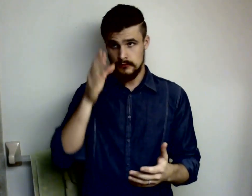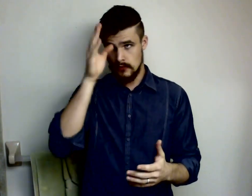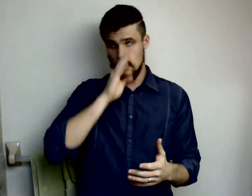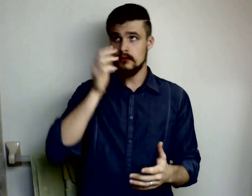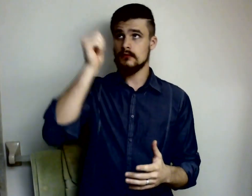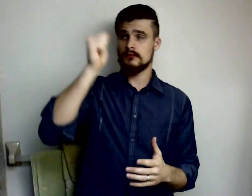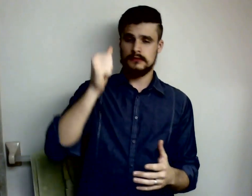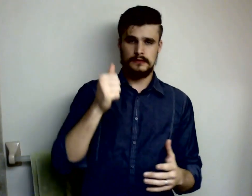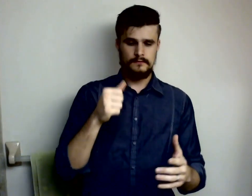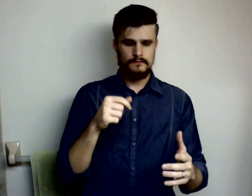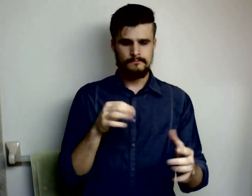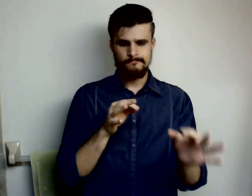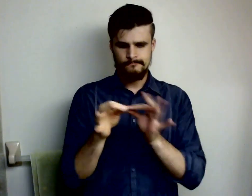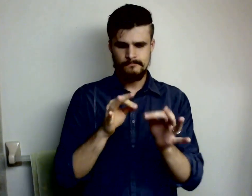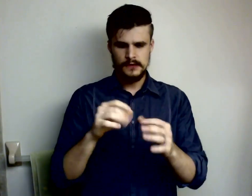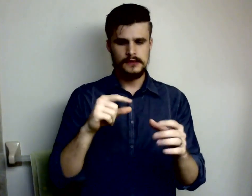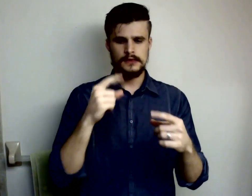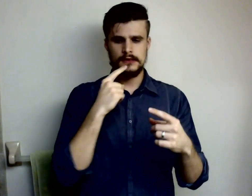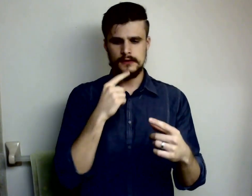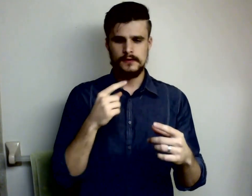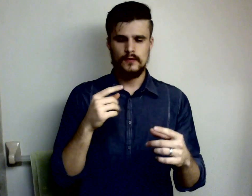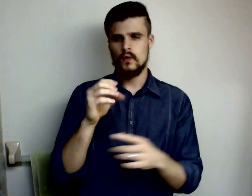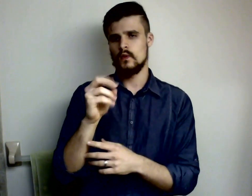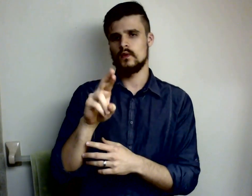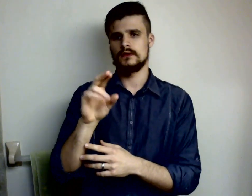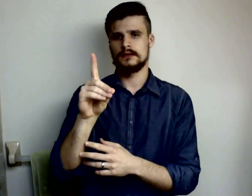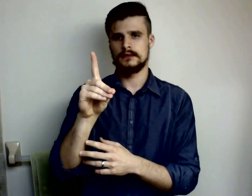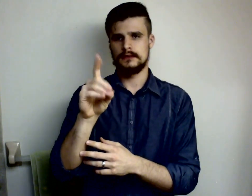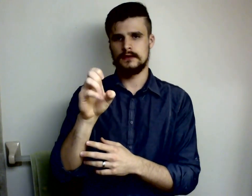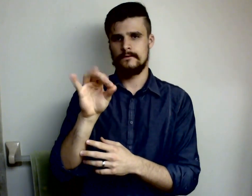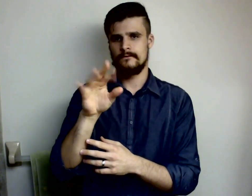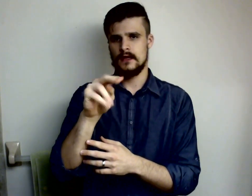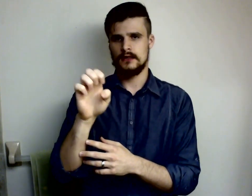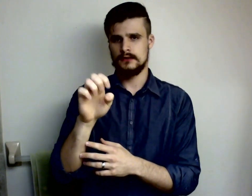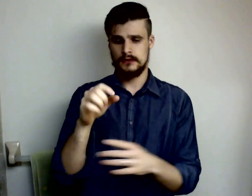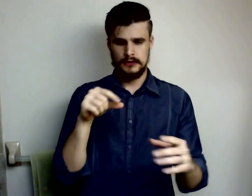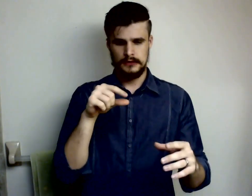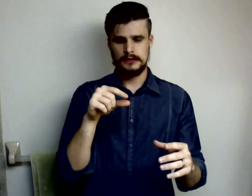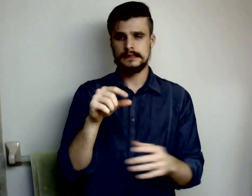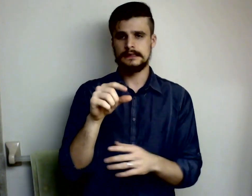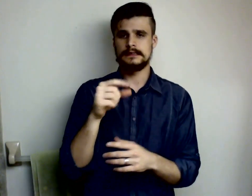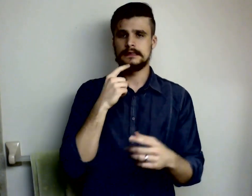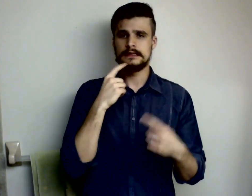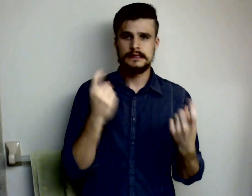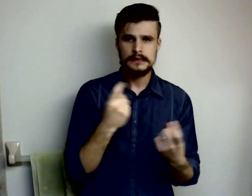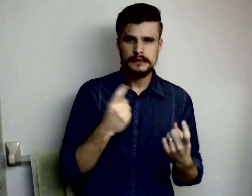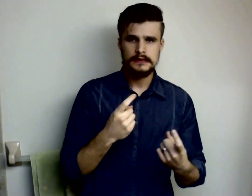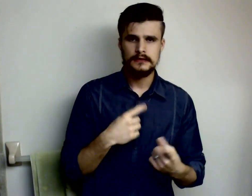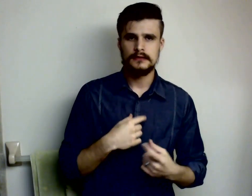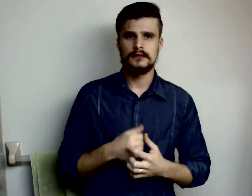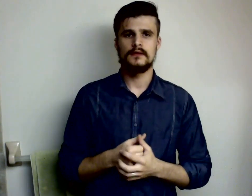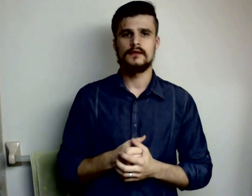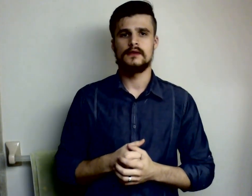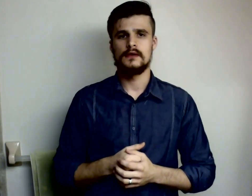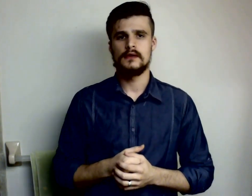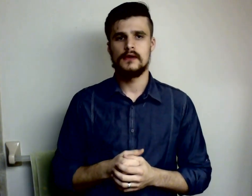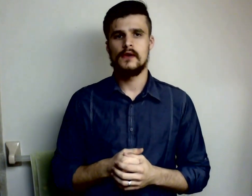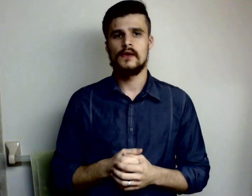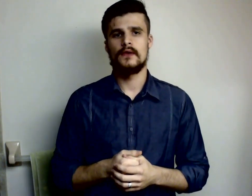a law breaker an evil person and you go oh that's really heavy well that's what we are but